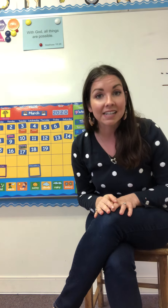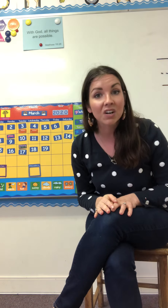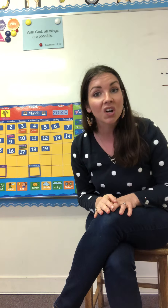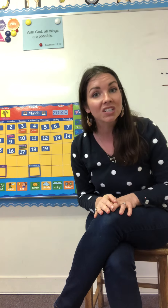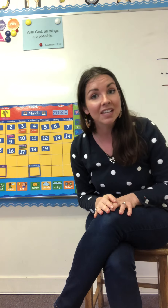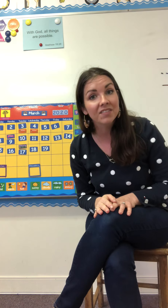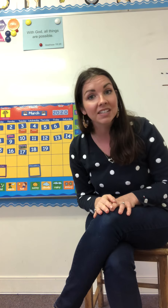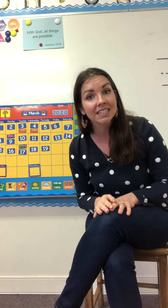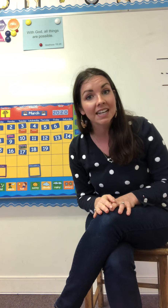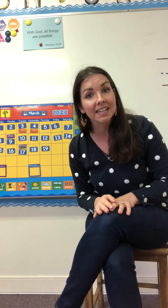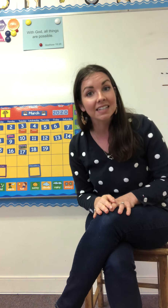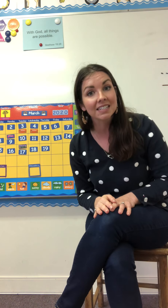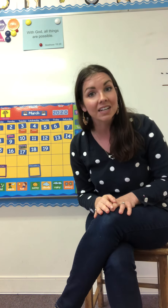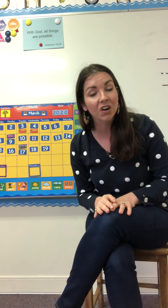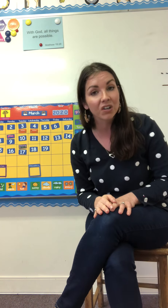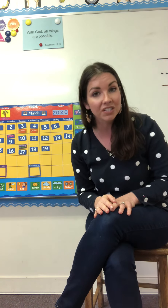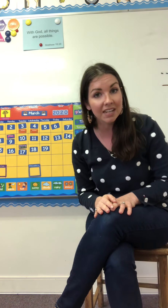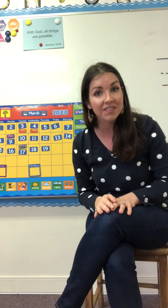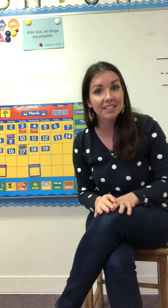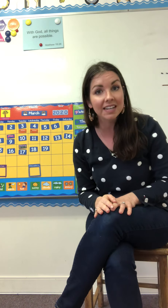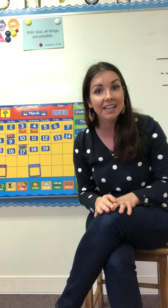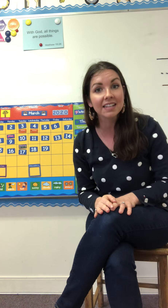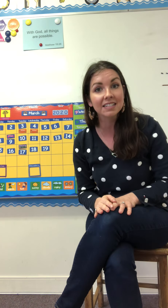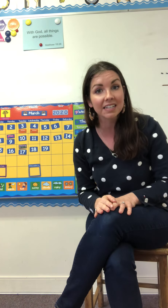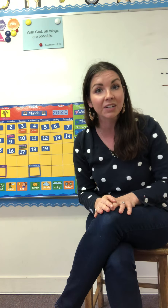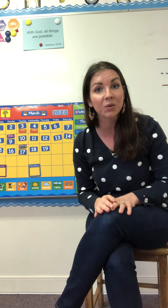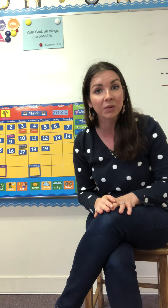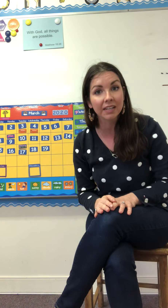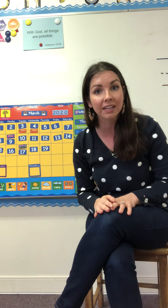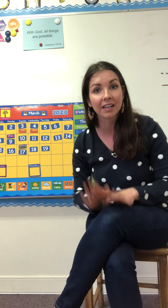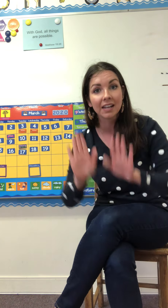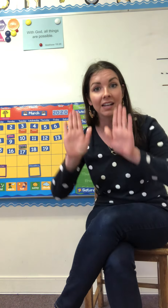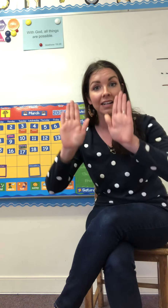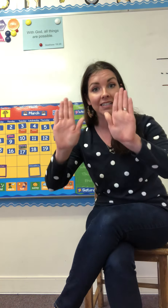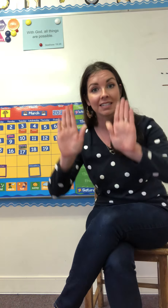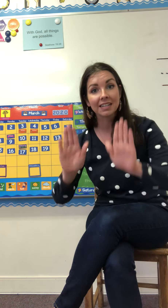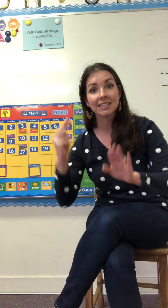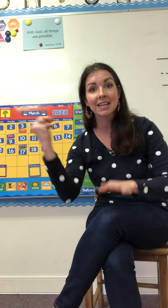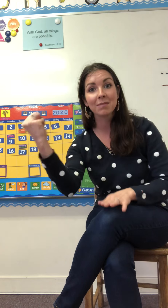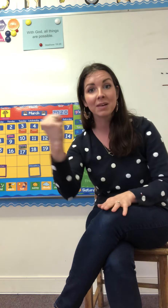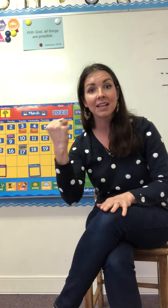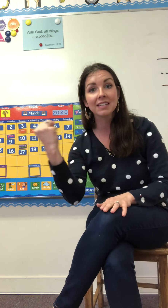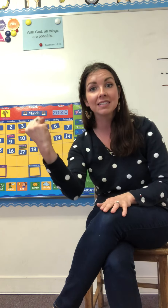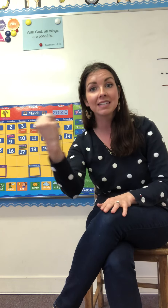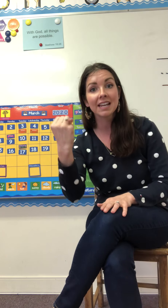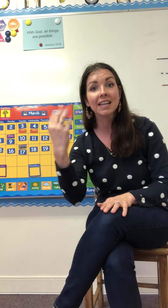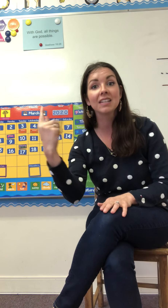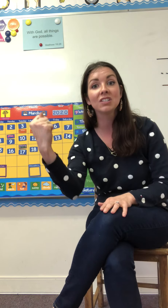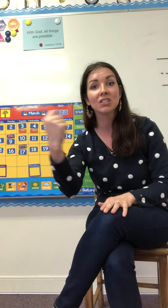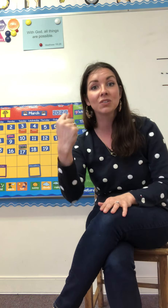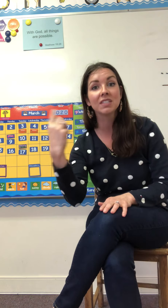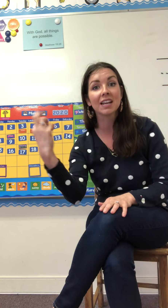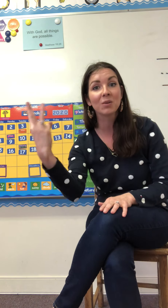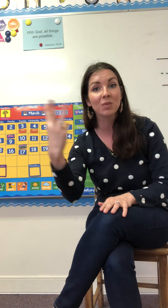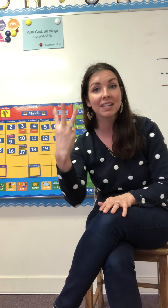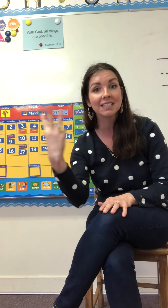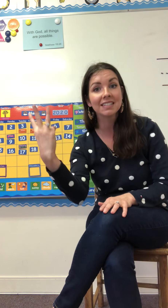There are seven days. There are seven days in a week. Sunday, Monday, Tuesday, Wednesday,